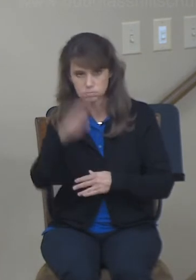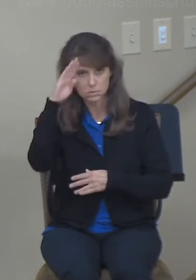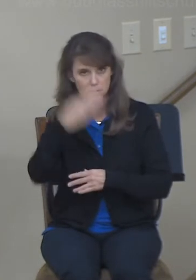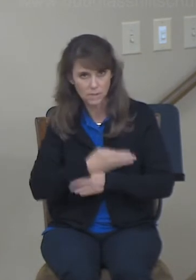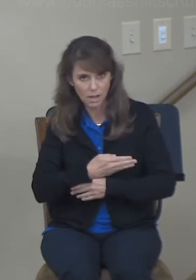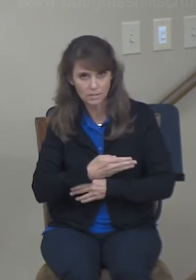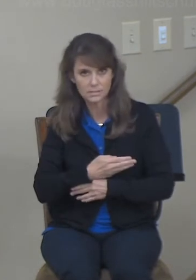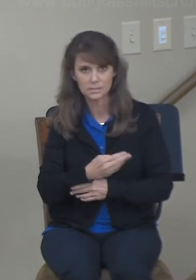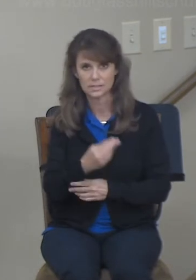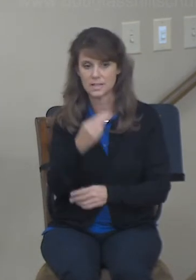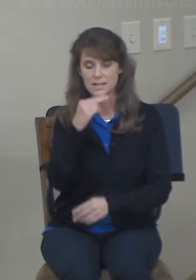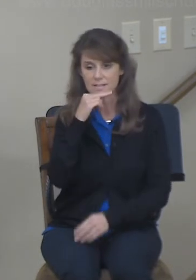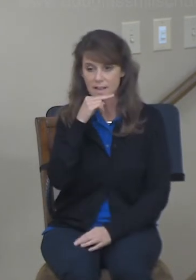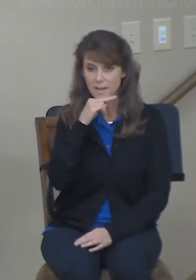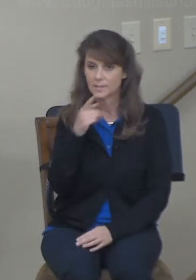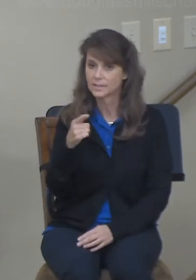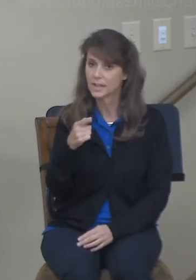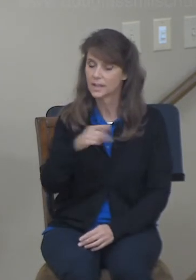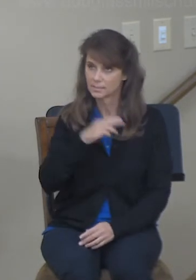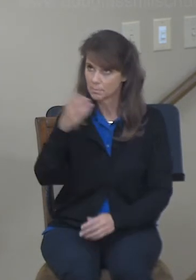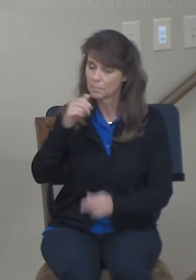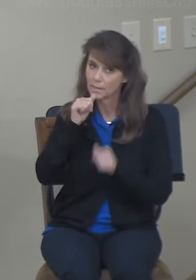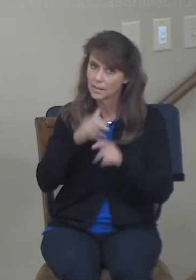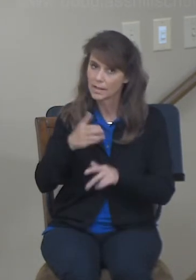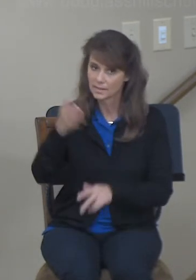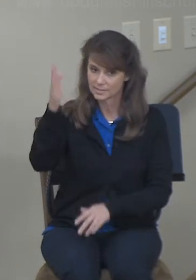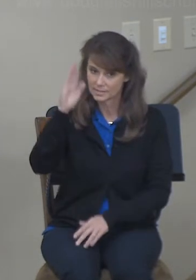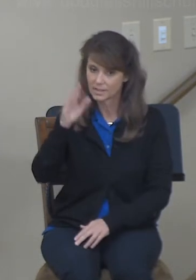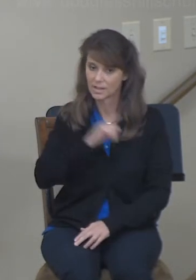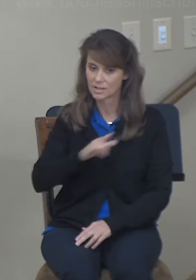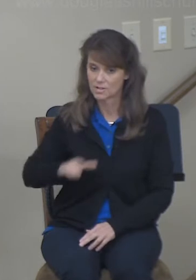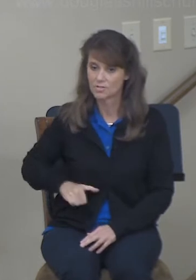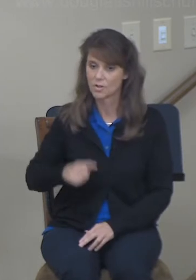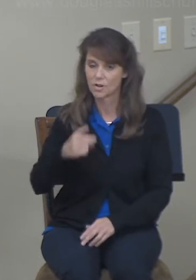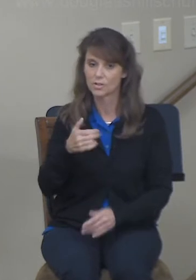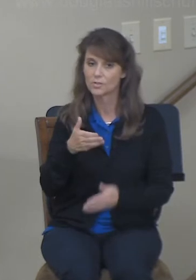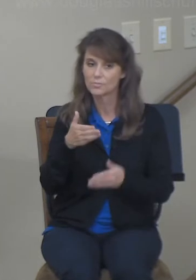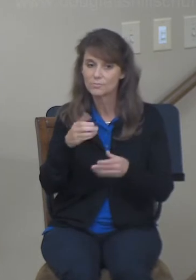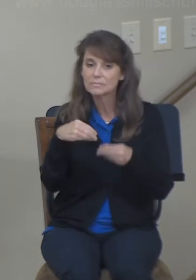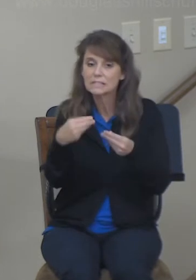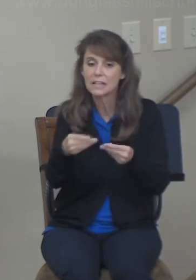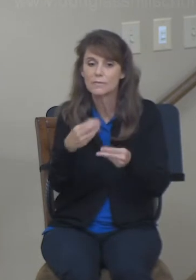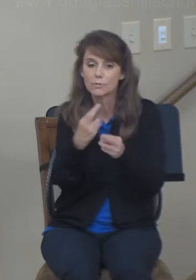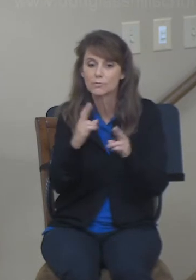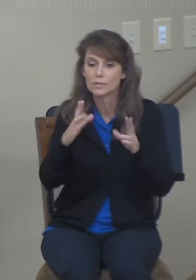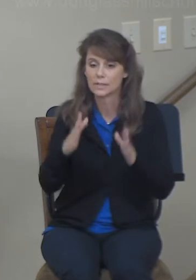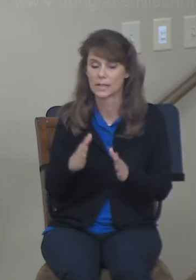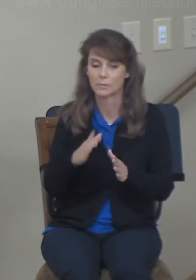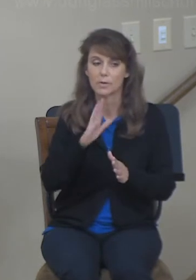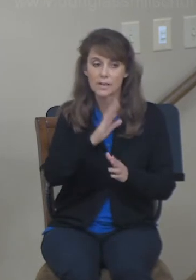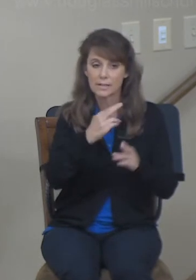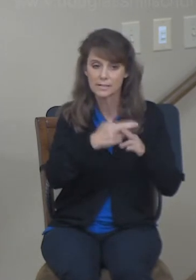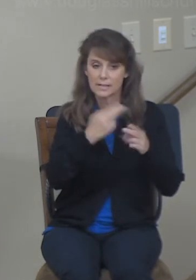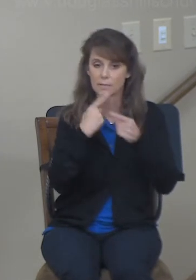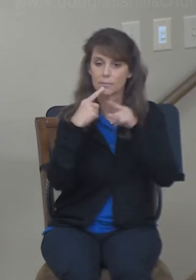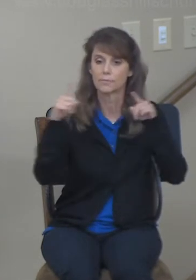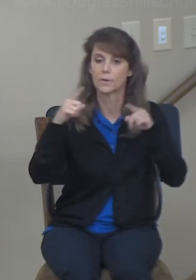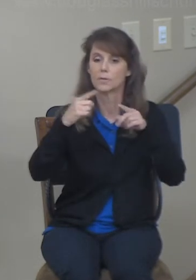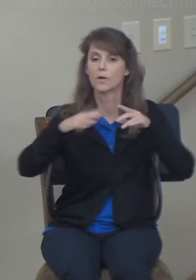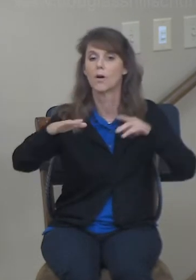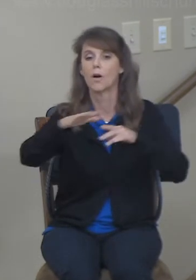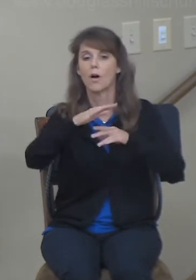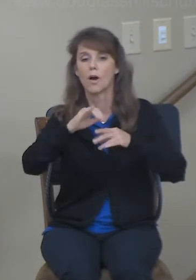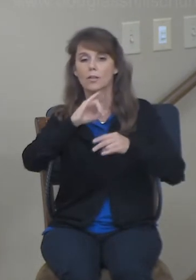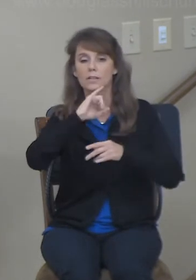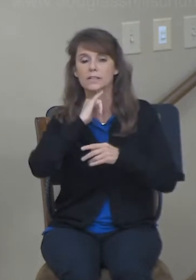the Lord who has not left you without a redeemer today. And may his name become famous in Israel. May he also be to you a restorer of